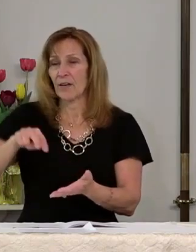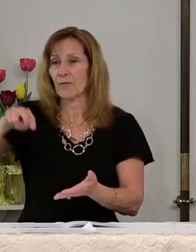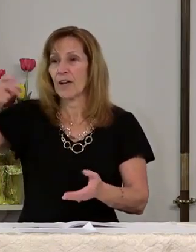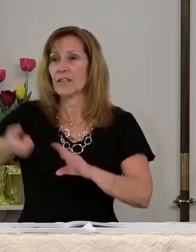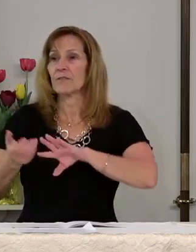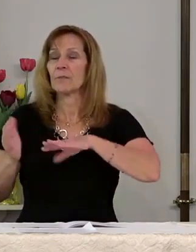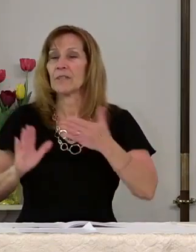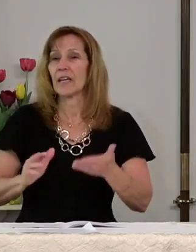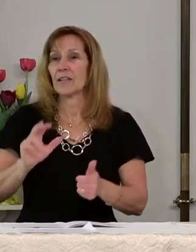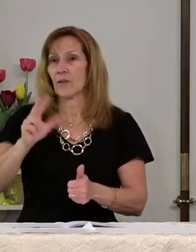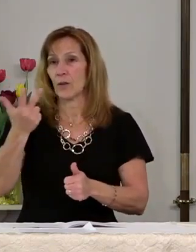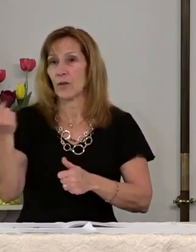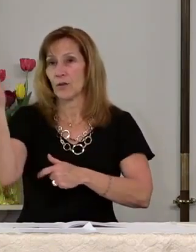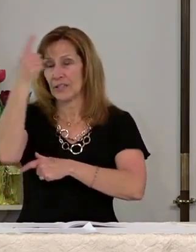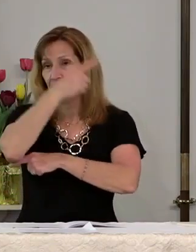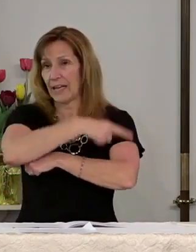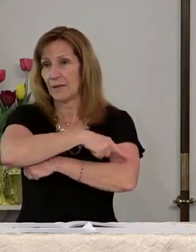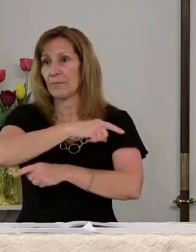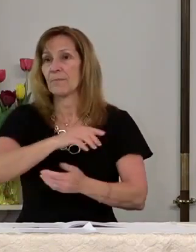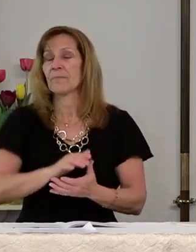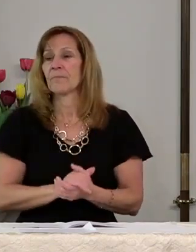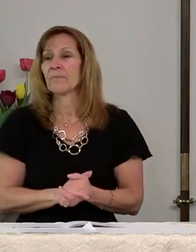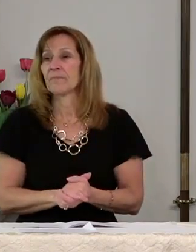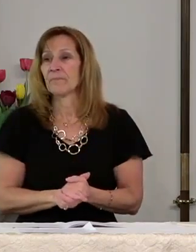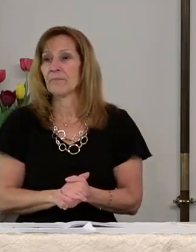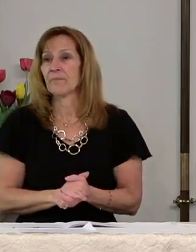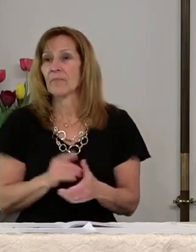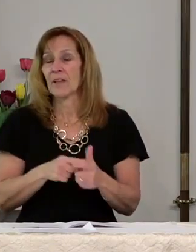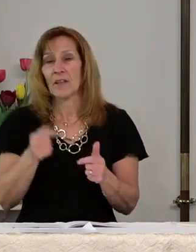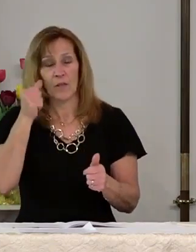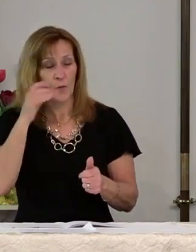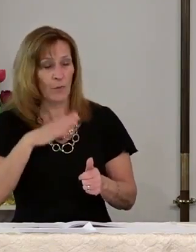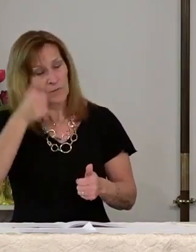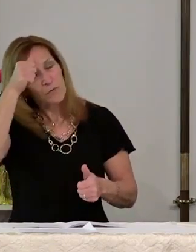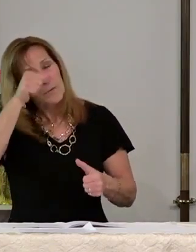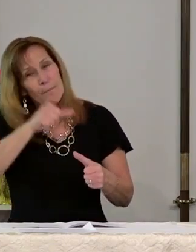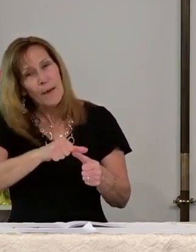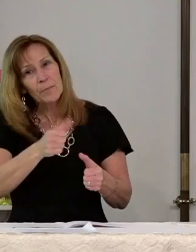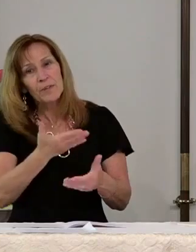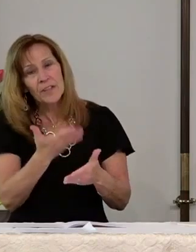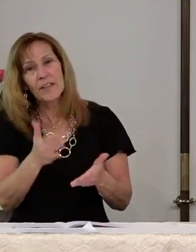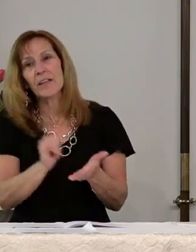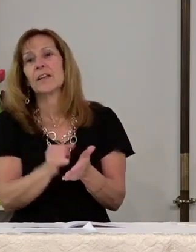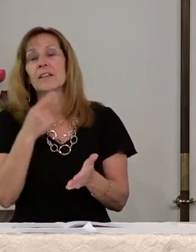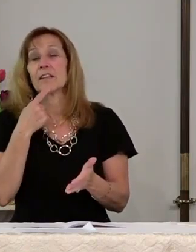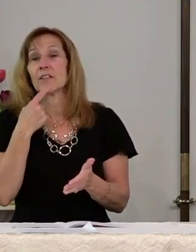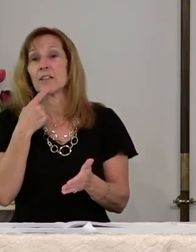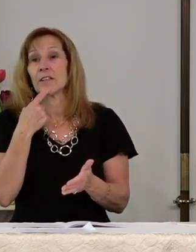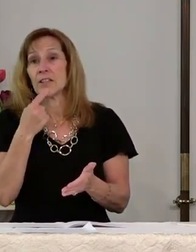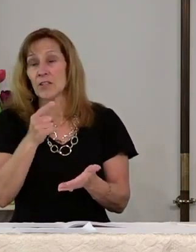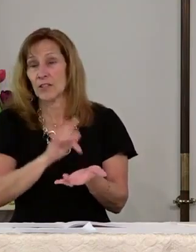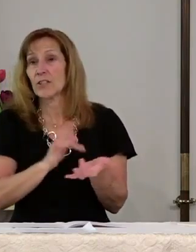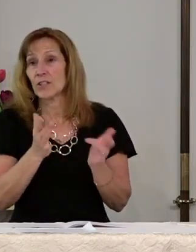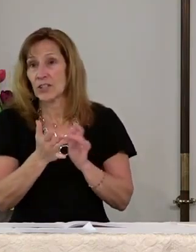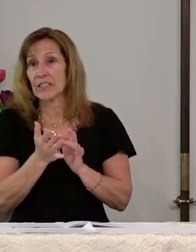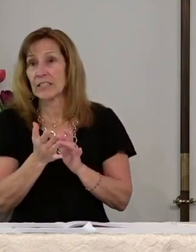from death on the third day. Then the women remembered the thing Jesus had said.